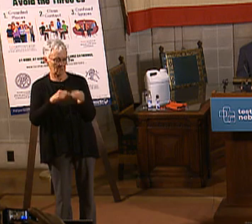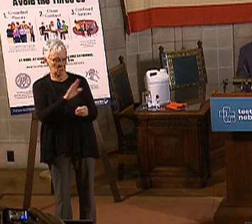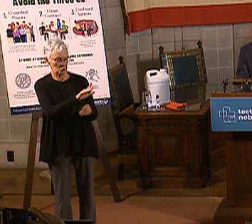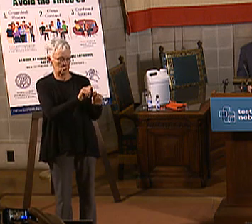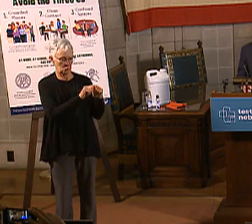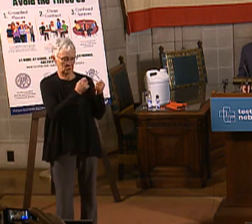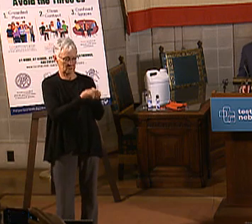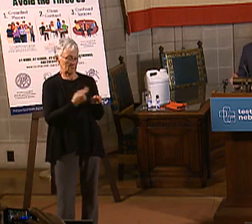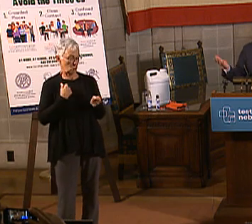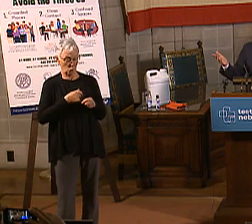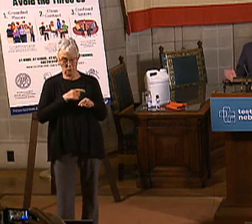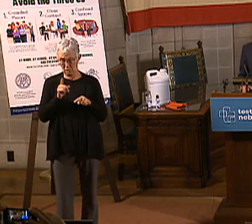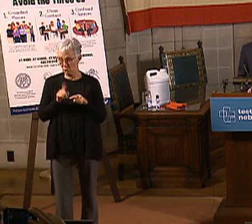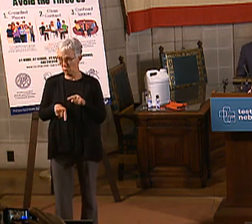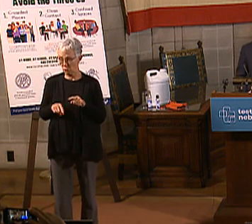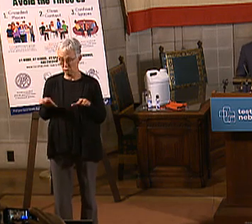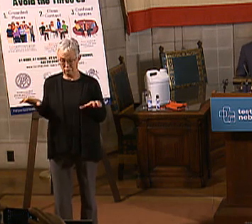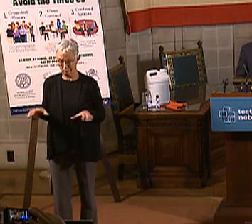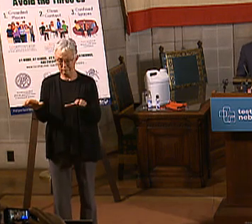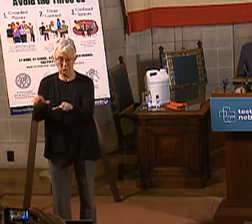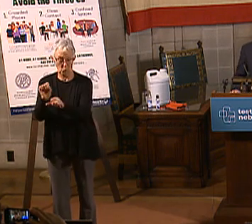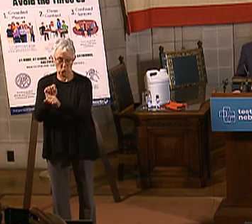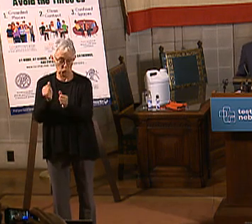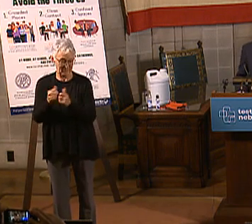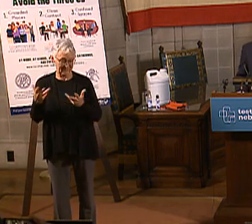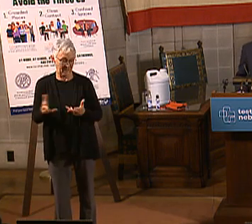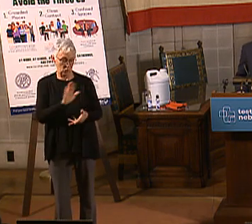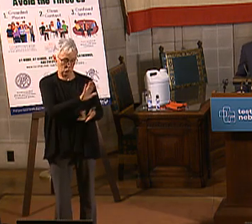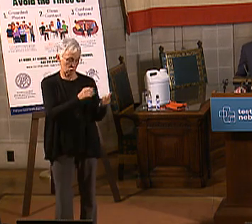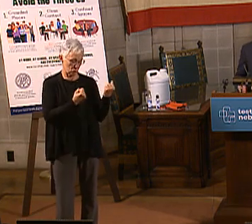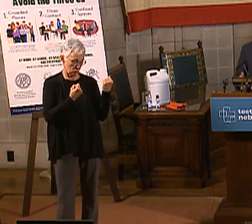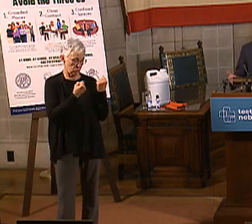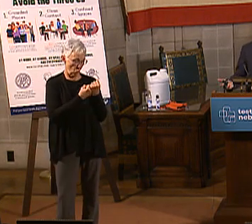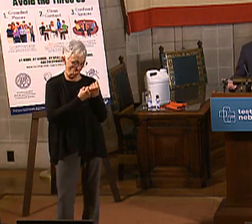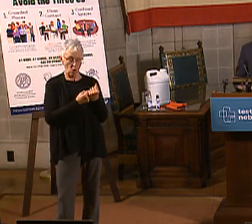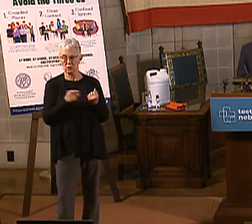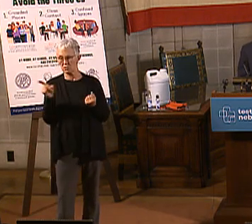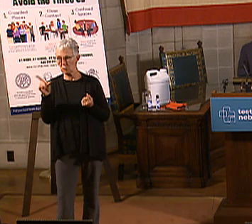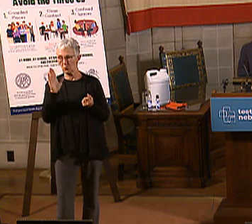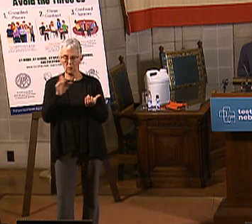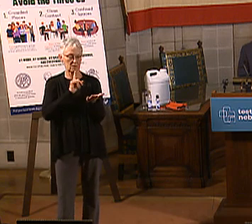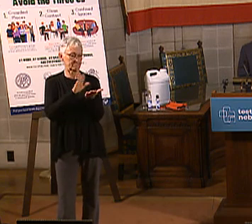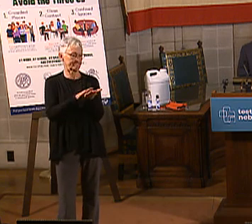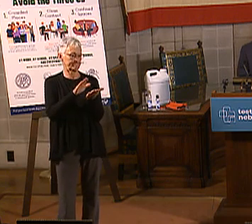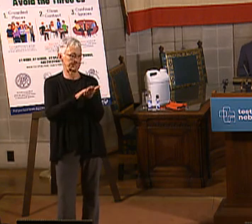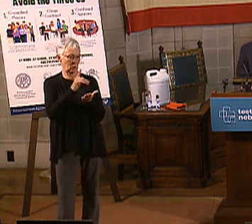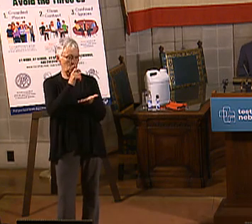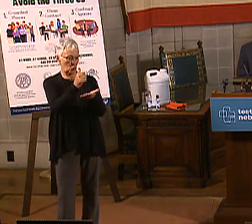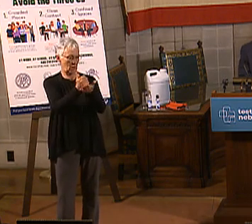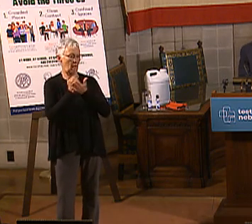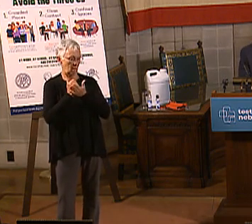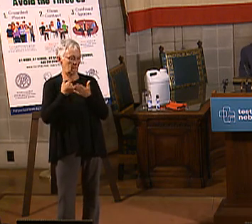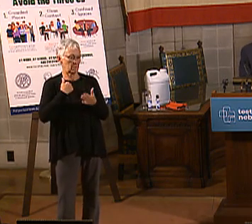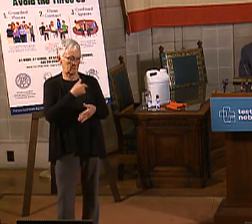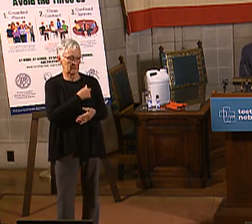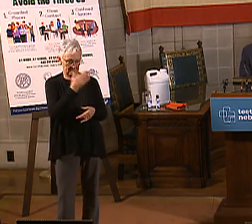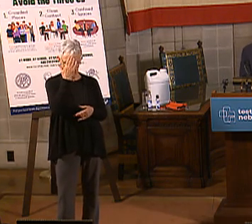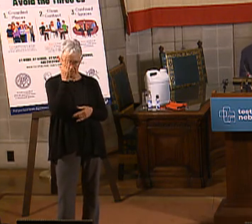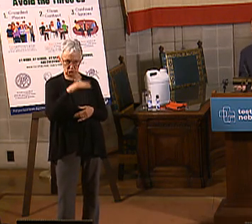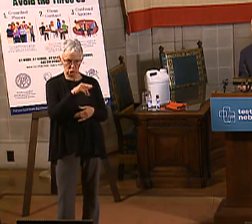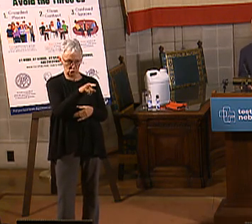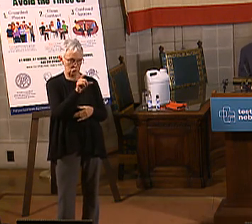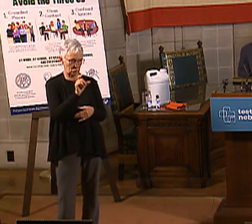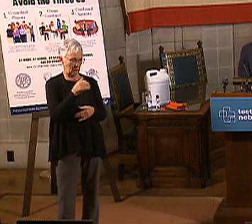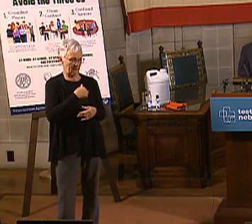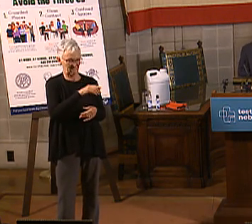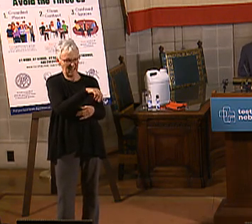We really appreciate it. She's going to give some kudos to some of the specific people that helped us during our press conference here a little bit later. I know that you've got a runoff